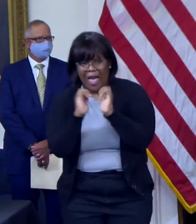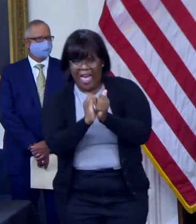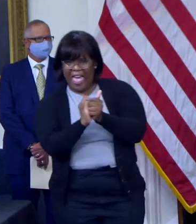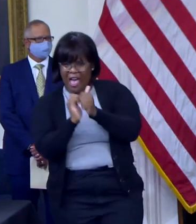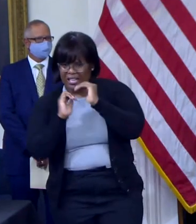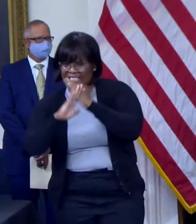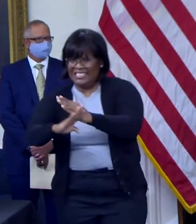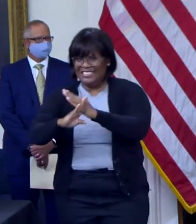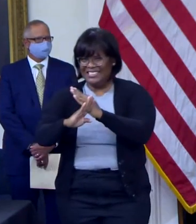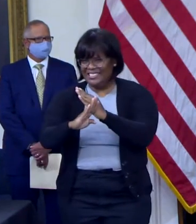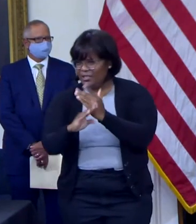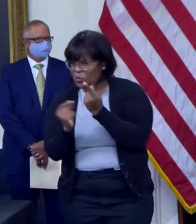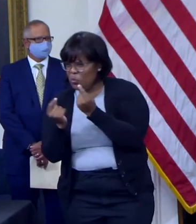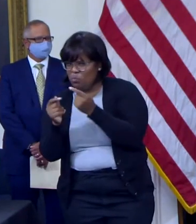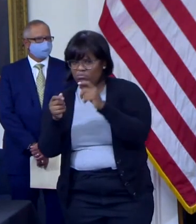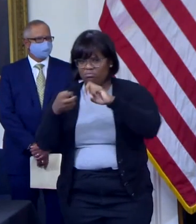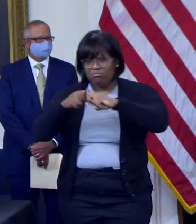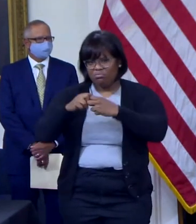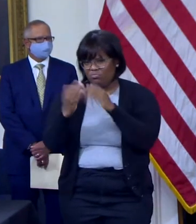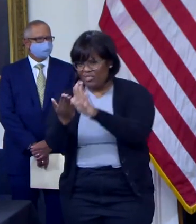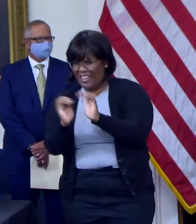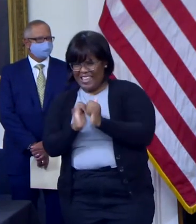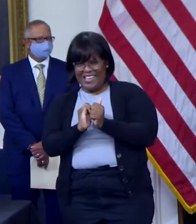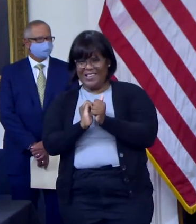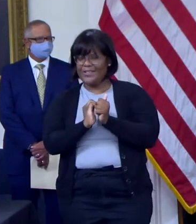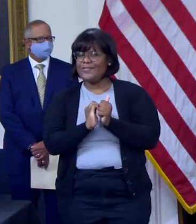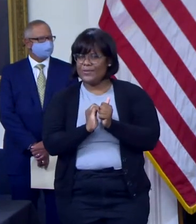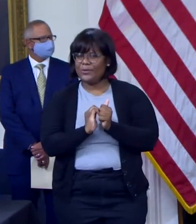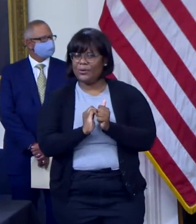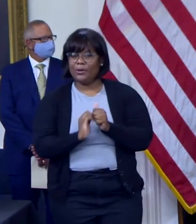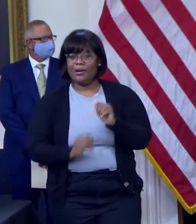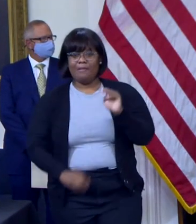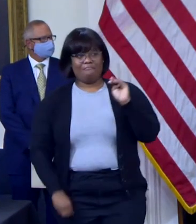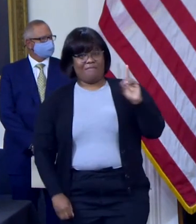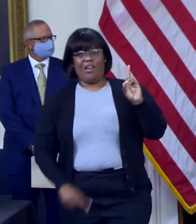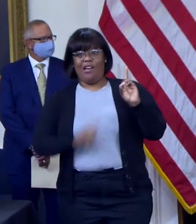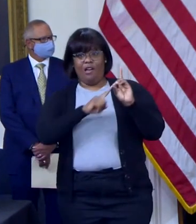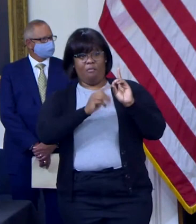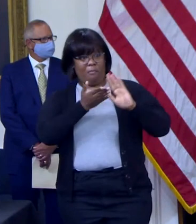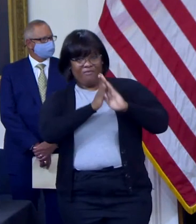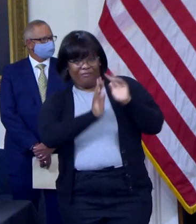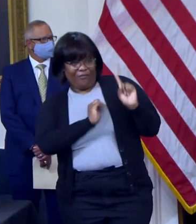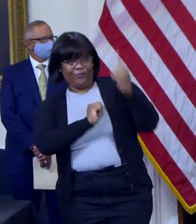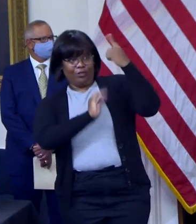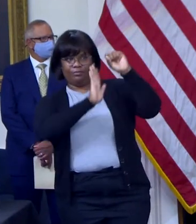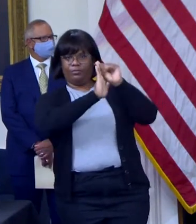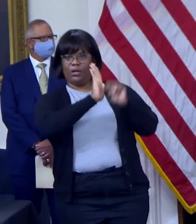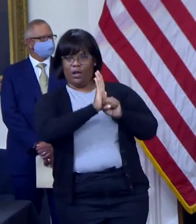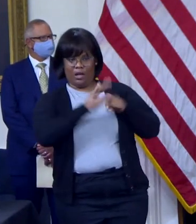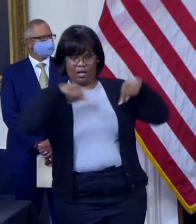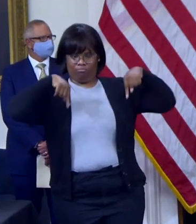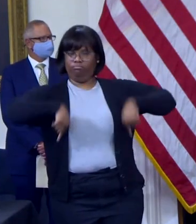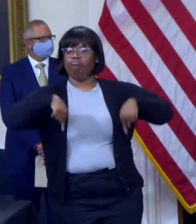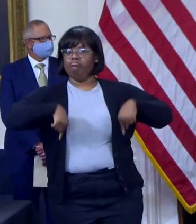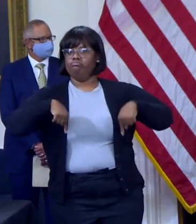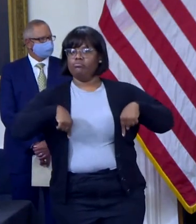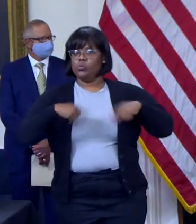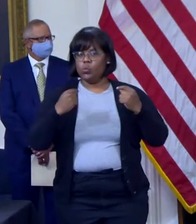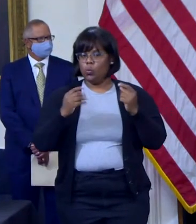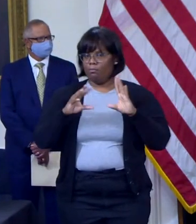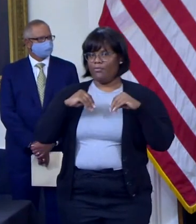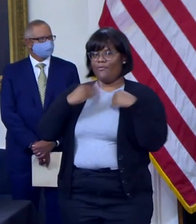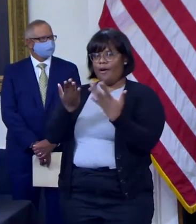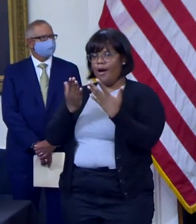actions we should take. Maryland became one of the first states in America to issue guidance to state nursing home facilities